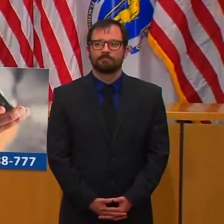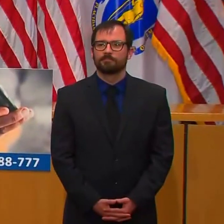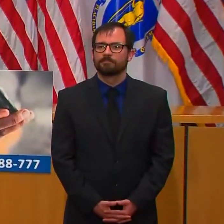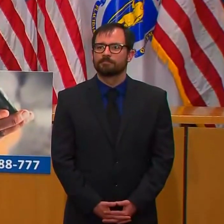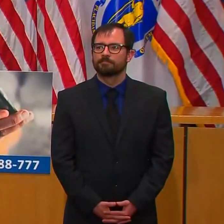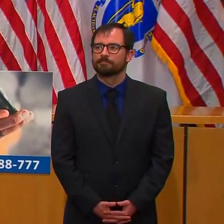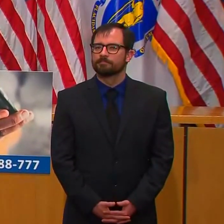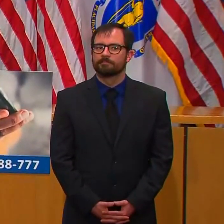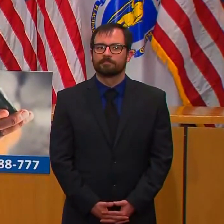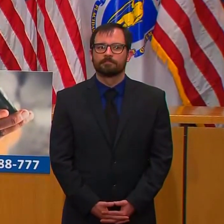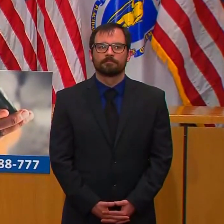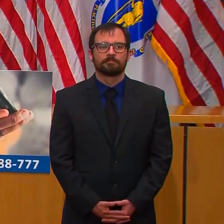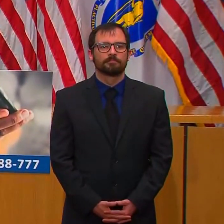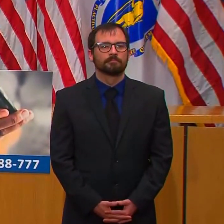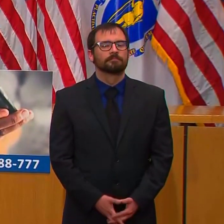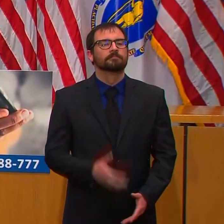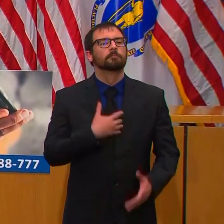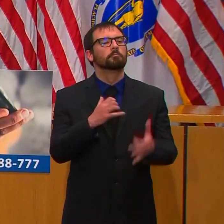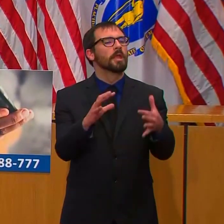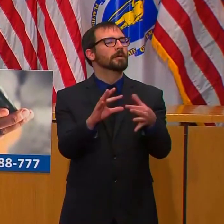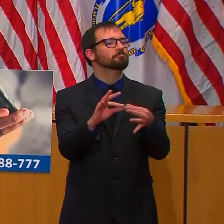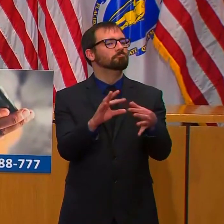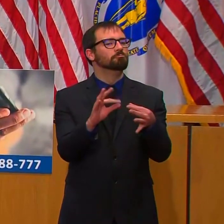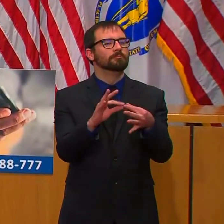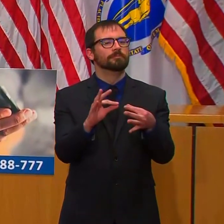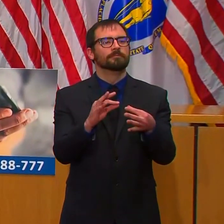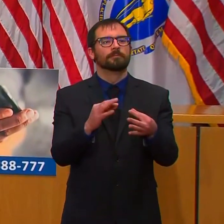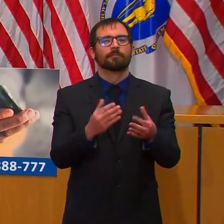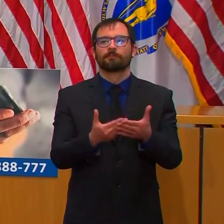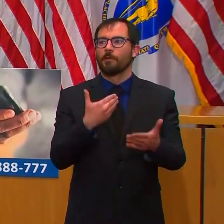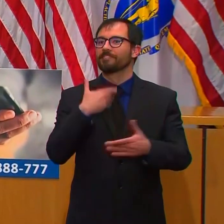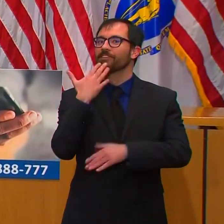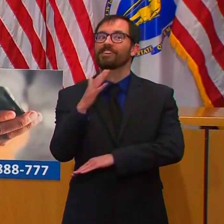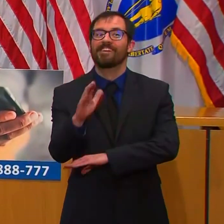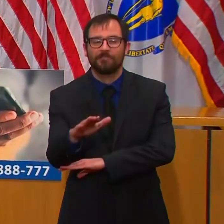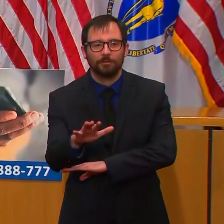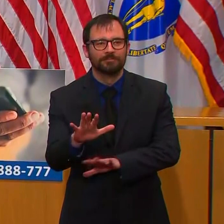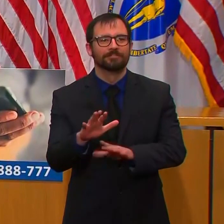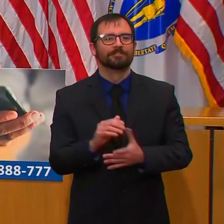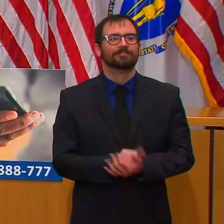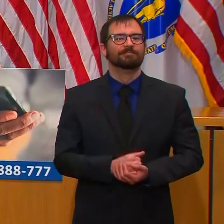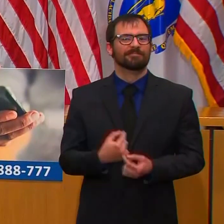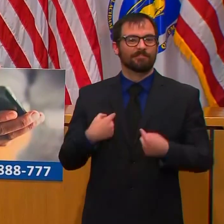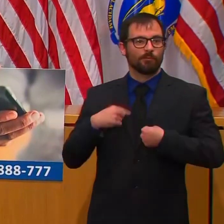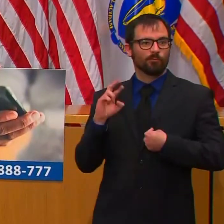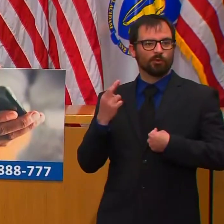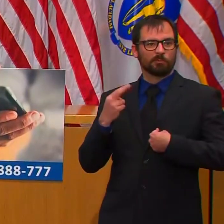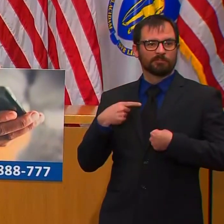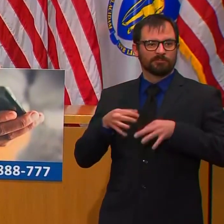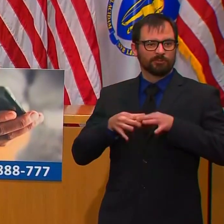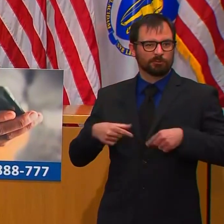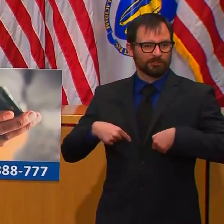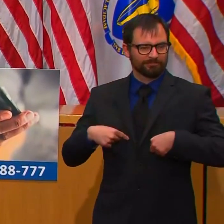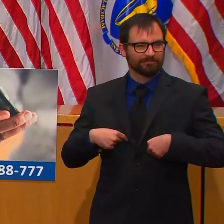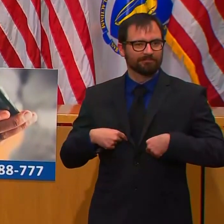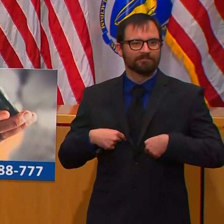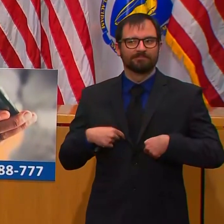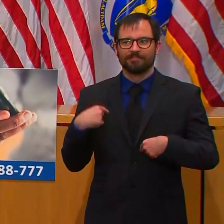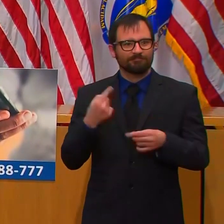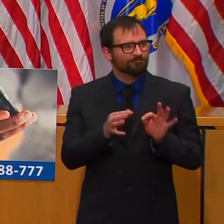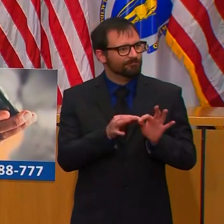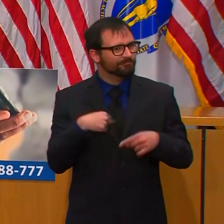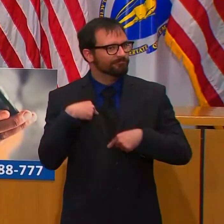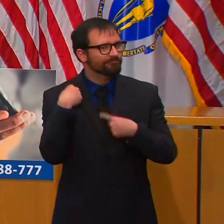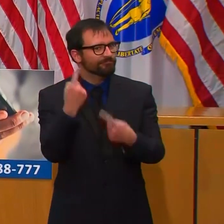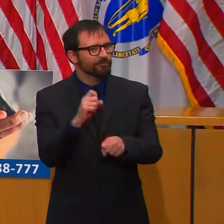Rupert, to my left here, is the closest I've been to anybody for a long period of time. You all should at least know that this